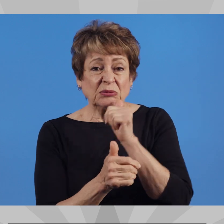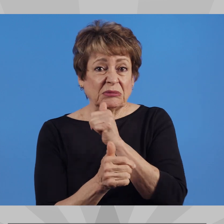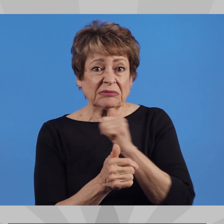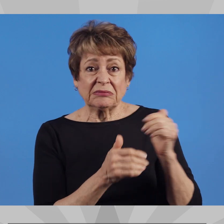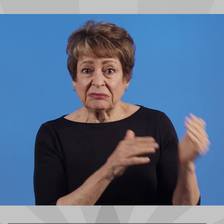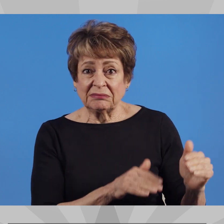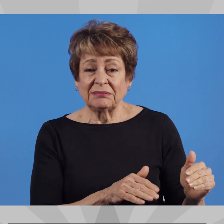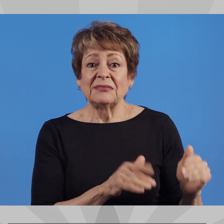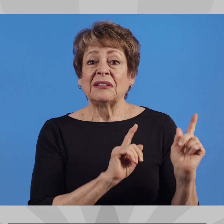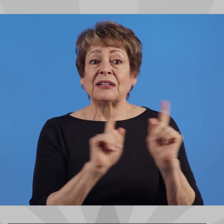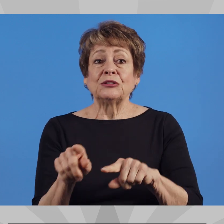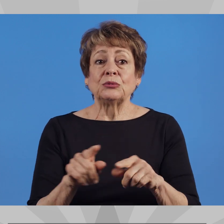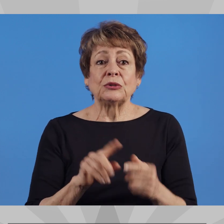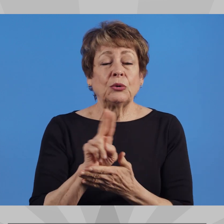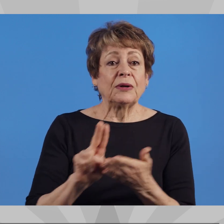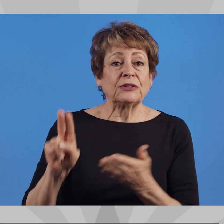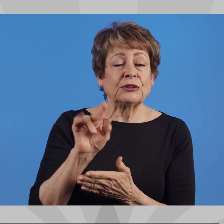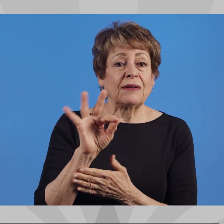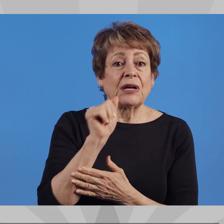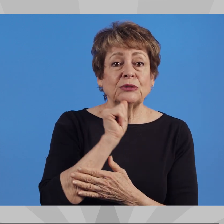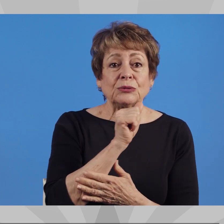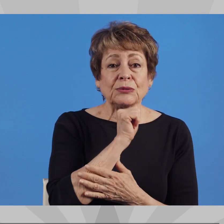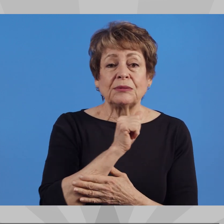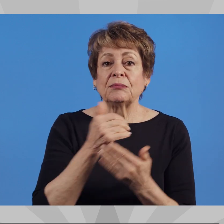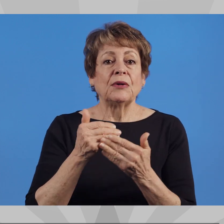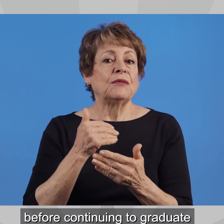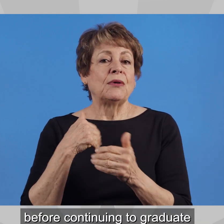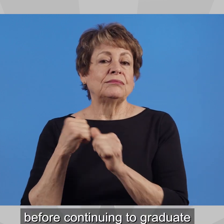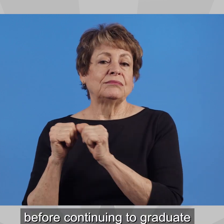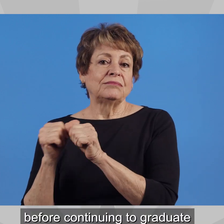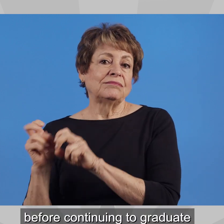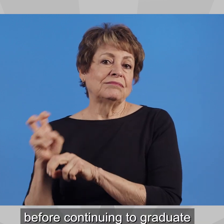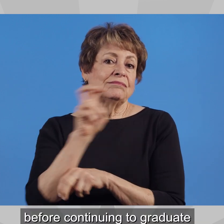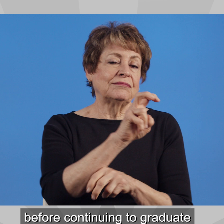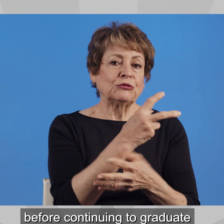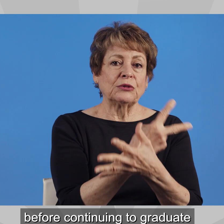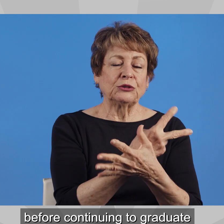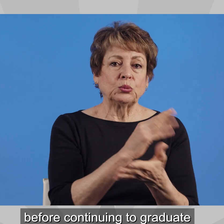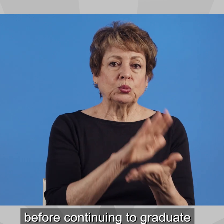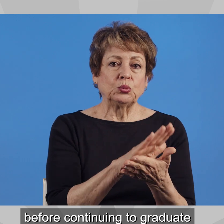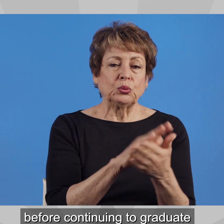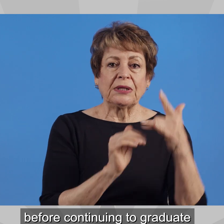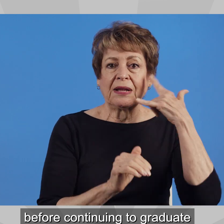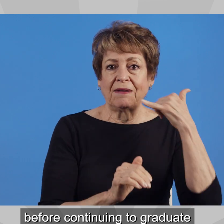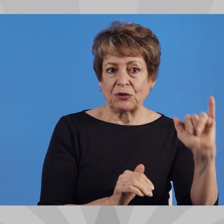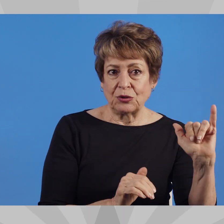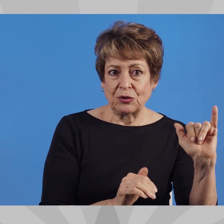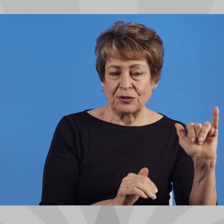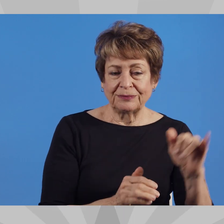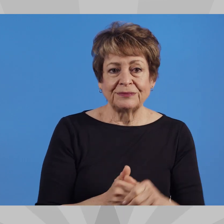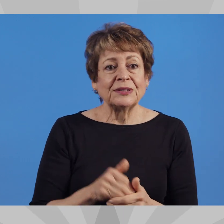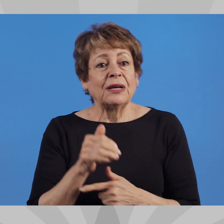JOHN IS A THIRD-GENERATION ARIZONAN AND ATTENDED THE UNIVERSITY OF ARIZONA BEFORE CONTINUING TO GRADUATE SCHOOL IN CALIFORNIA.